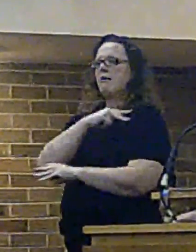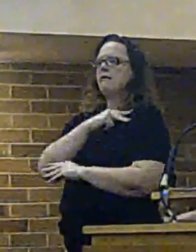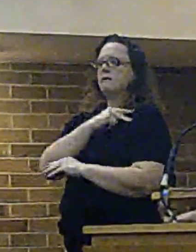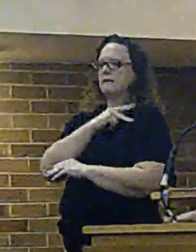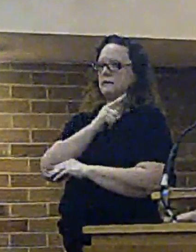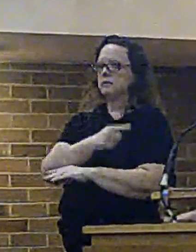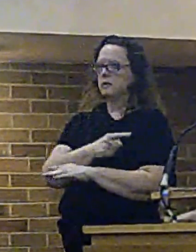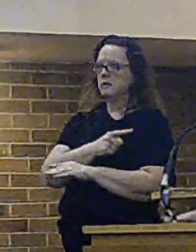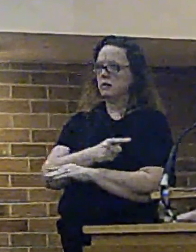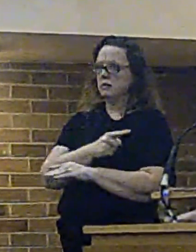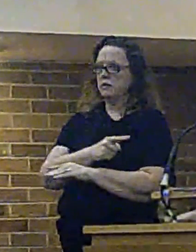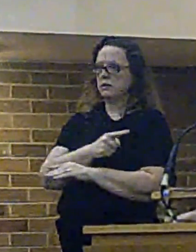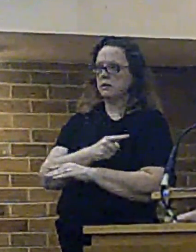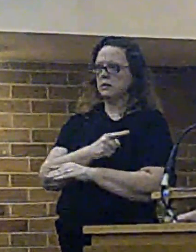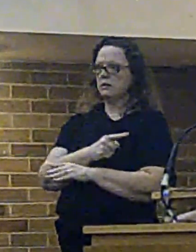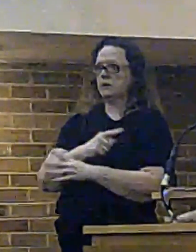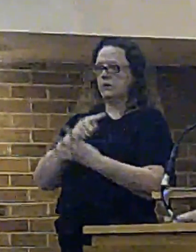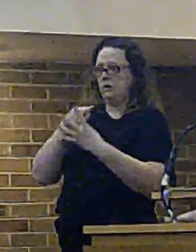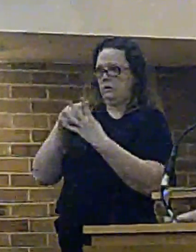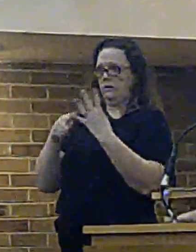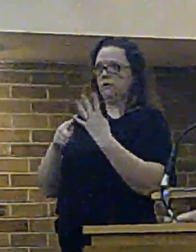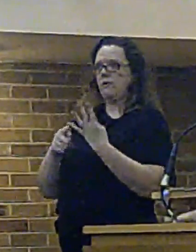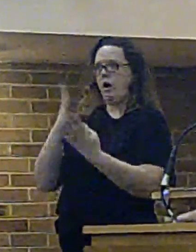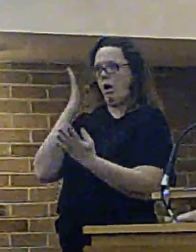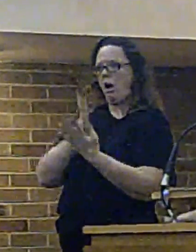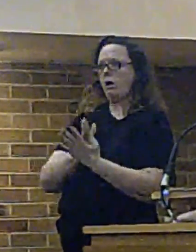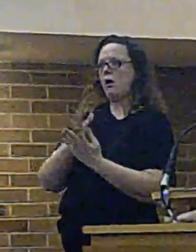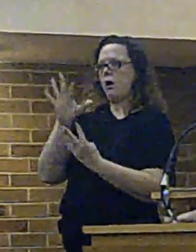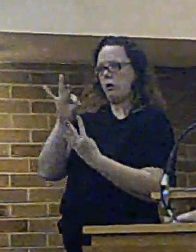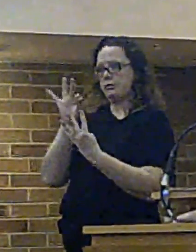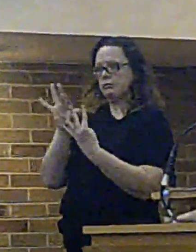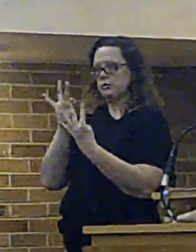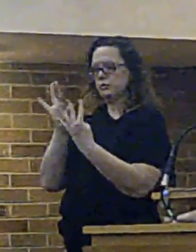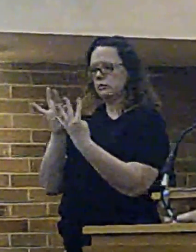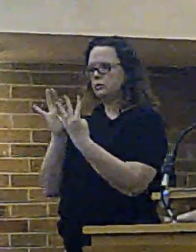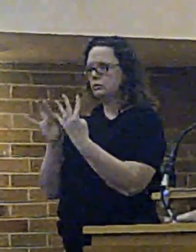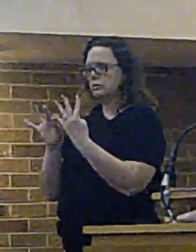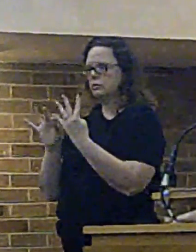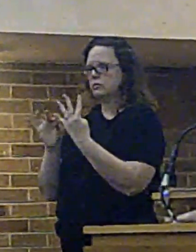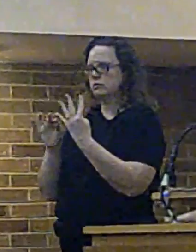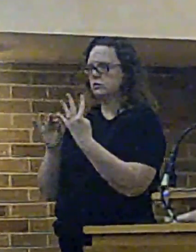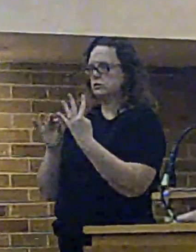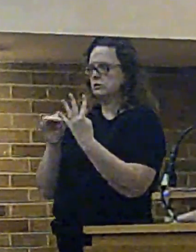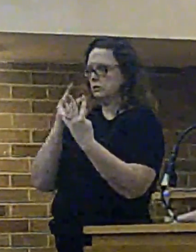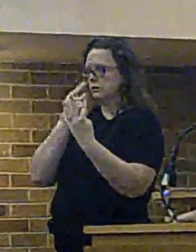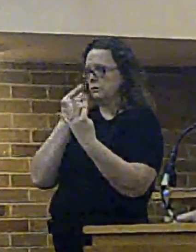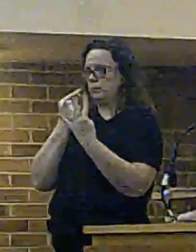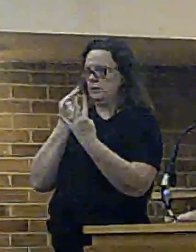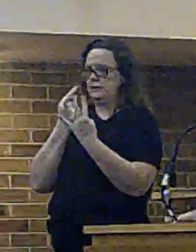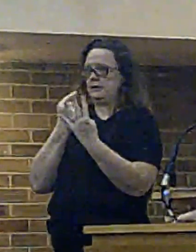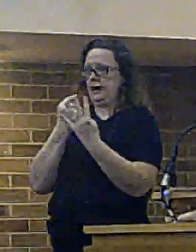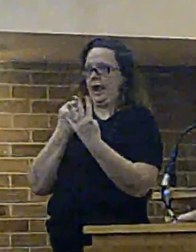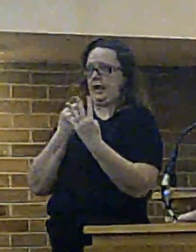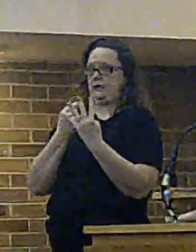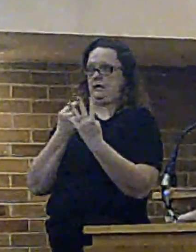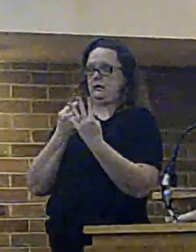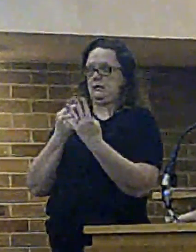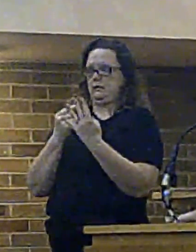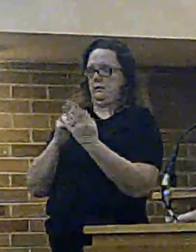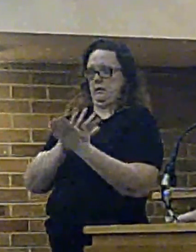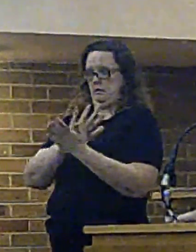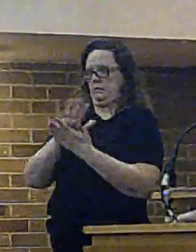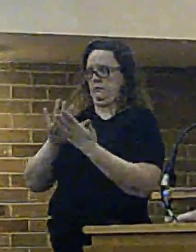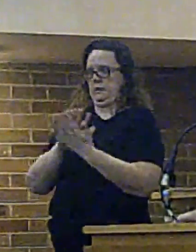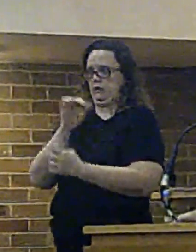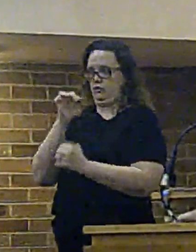the four realistic options which are available to the authority in order to make the structural